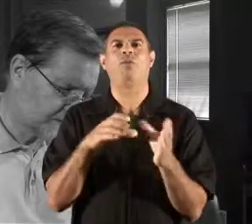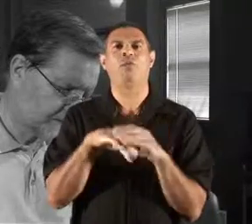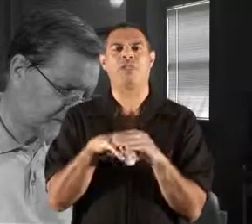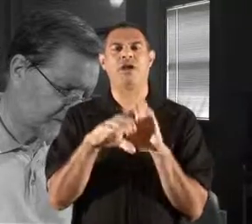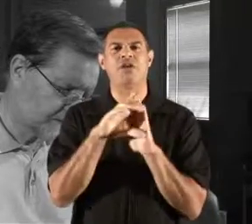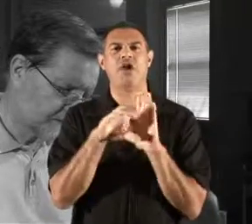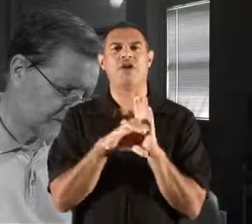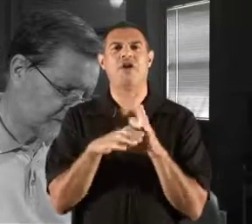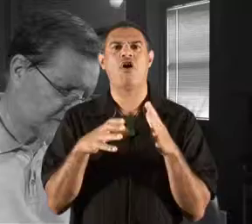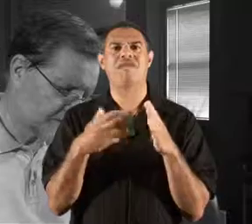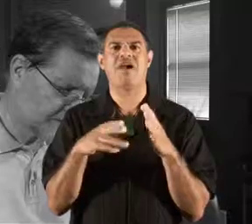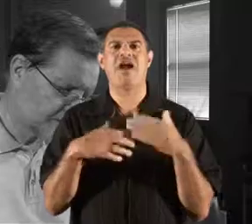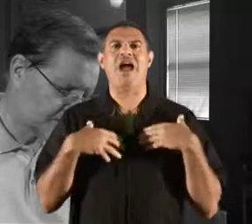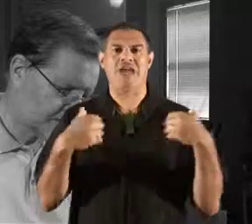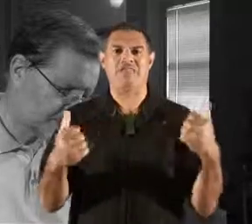or disability service.